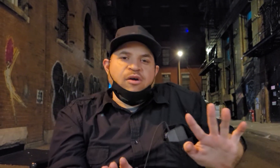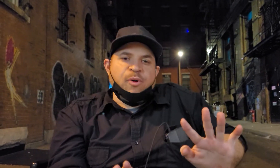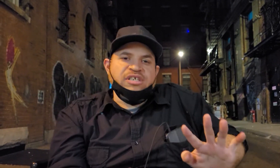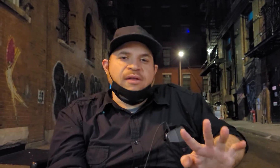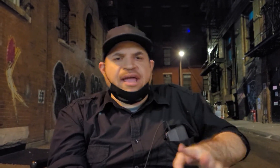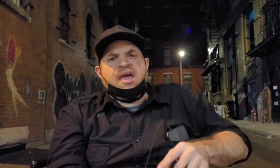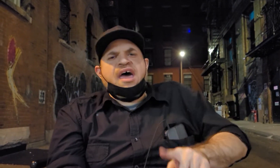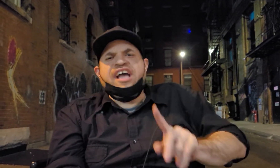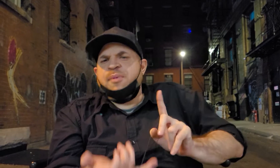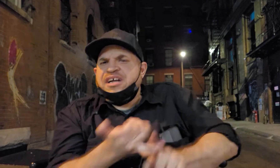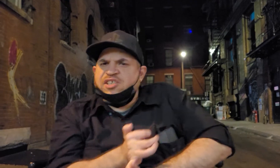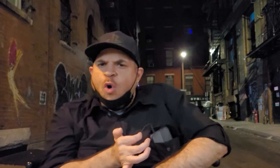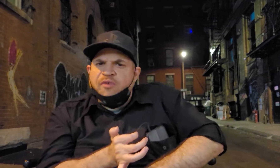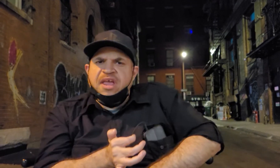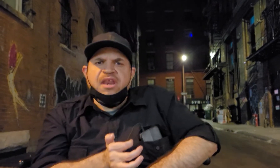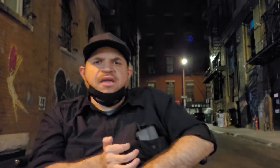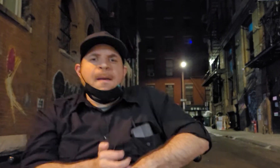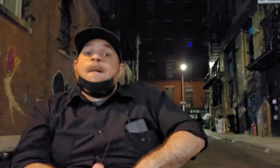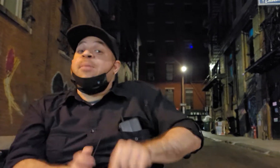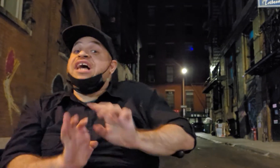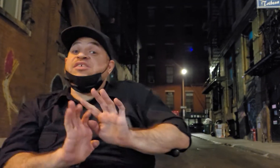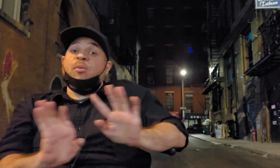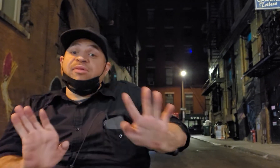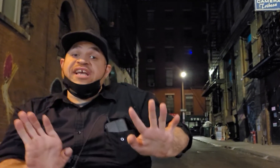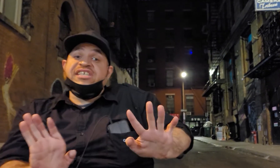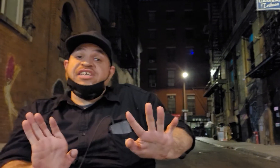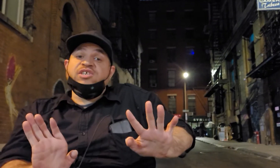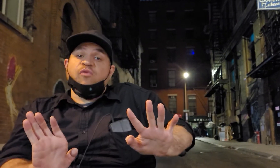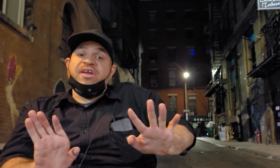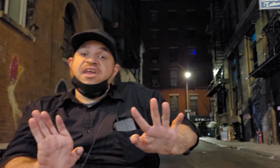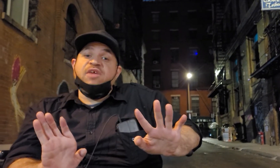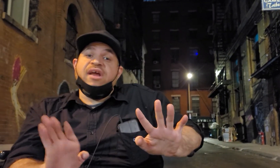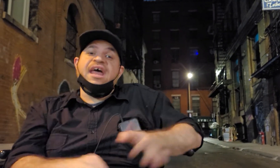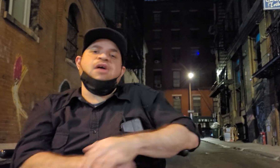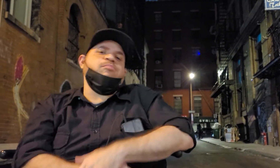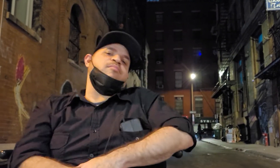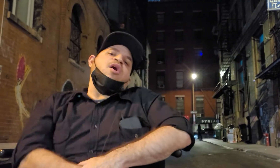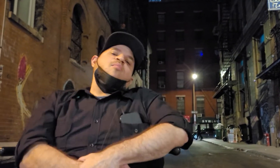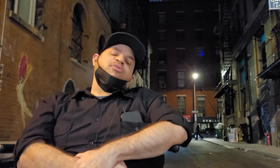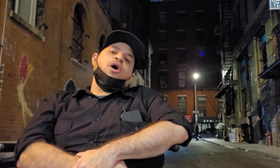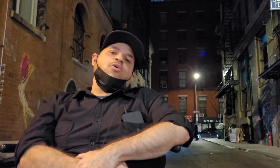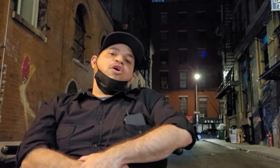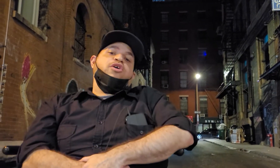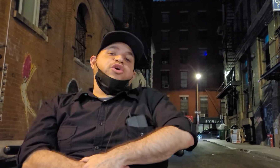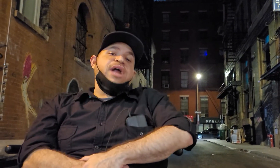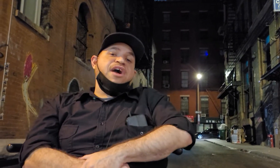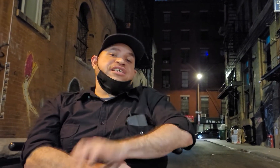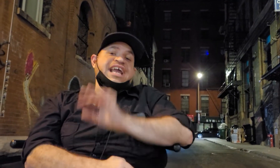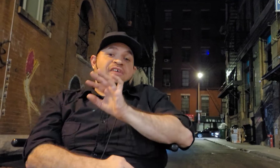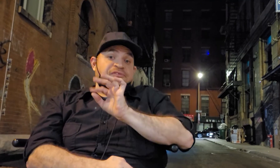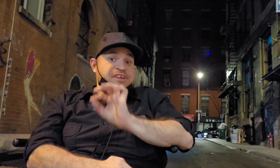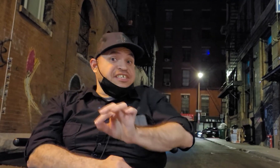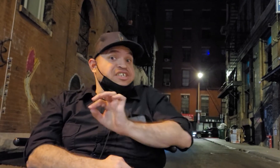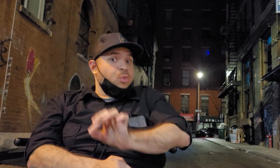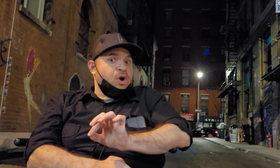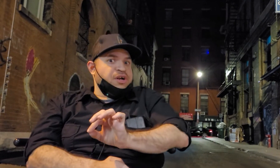reports are like xboxes are overheating possible playstations overheating right now bro do you not understand how physics works